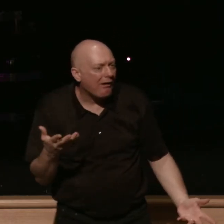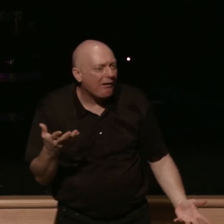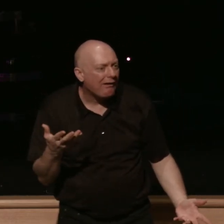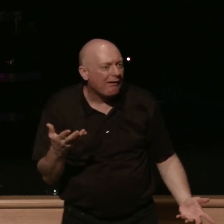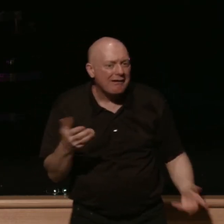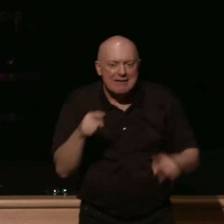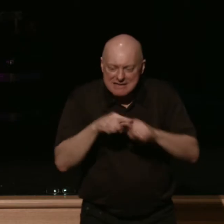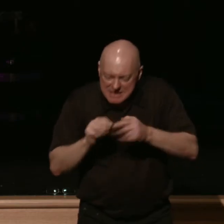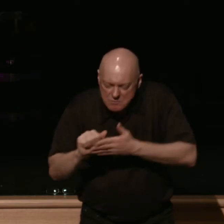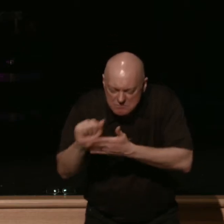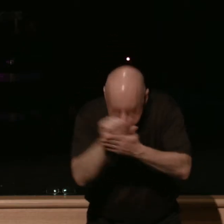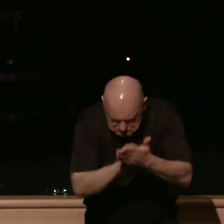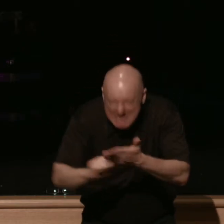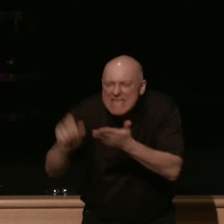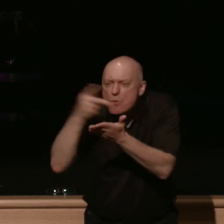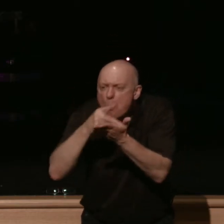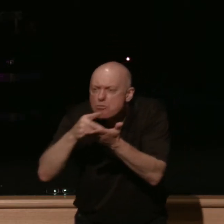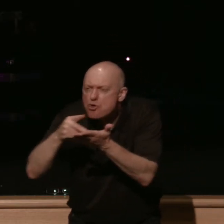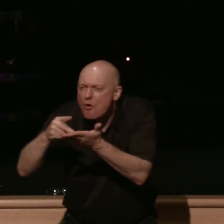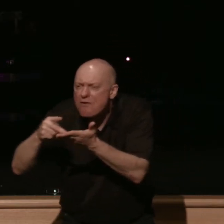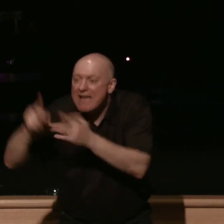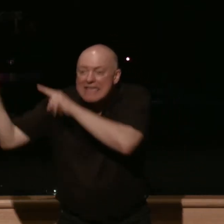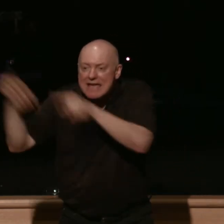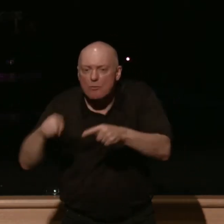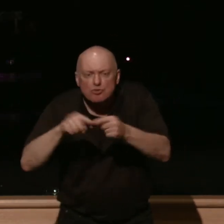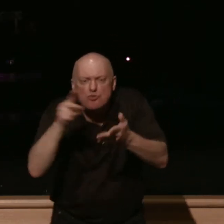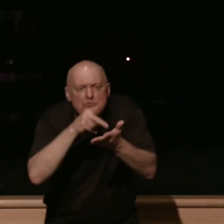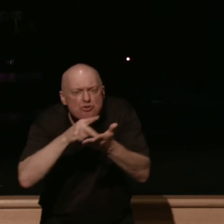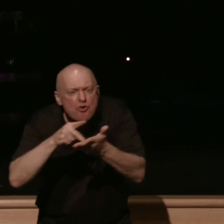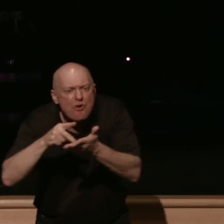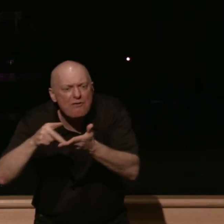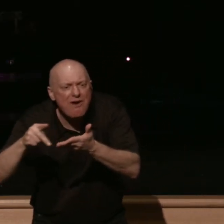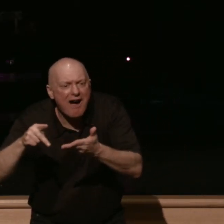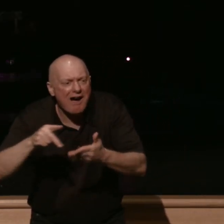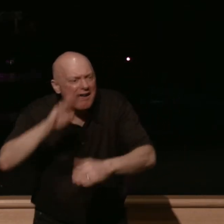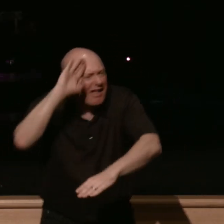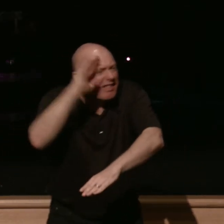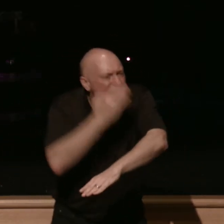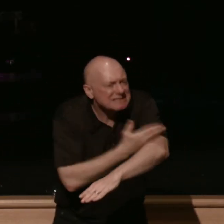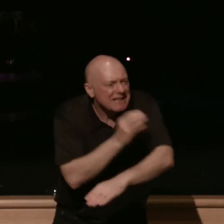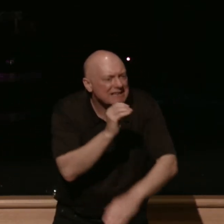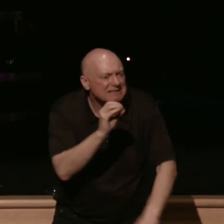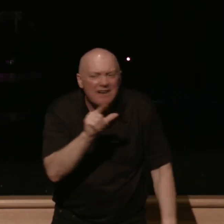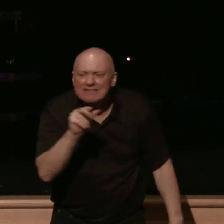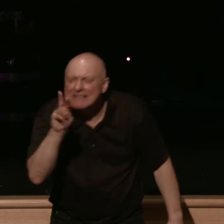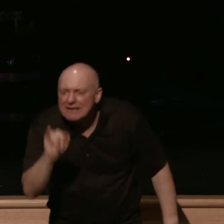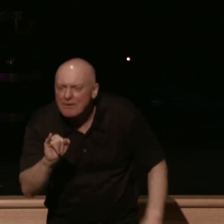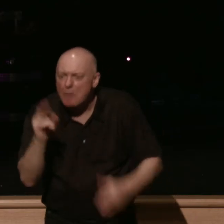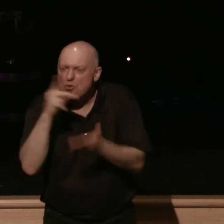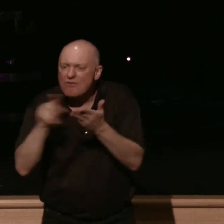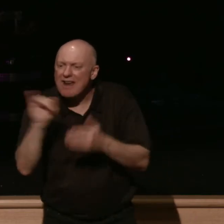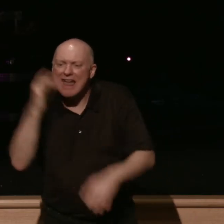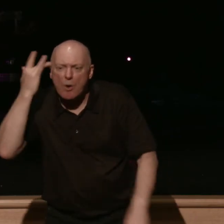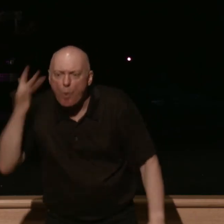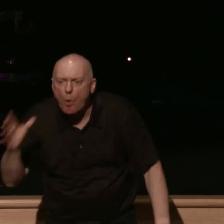refiner and a purifier of silver and he will purify the sons of levi and refine them like gold and silver and they will bring